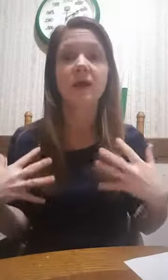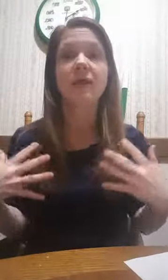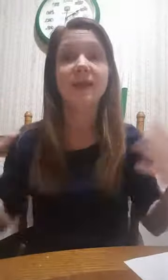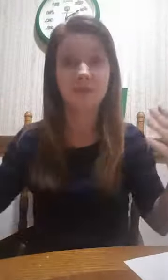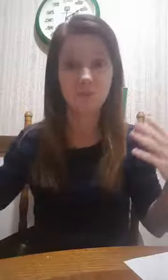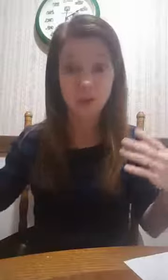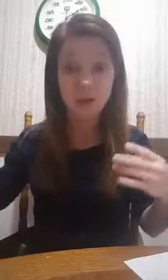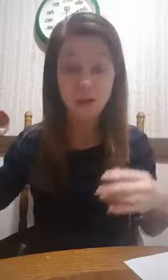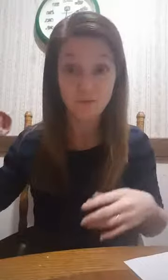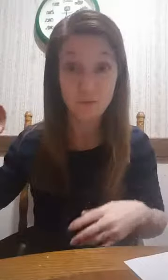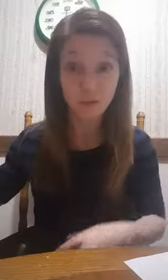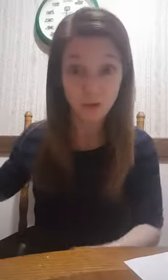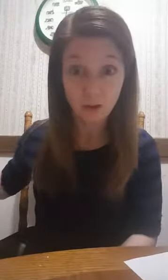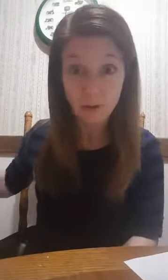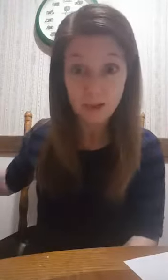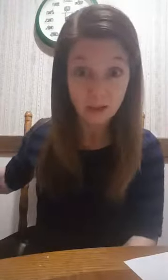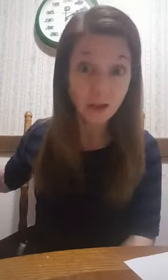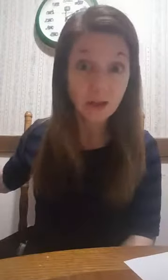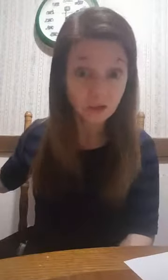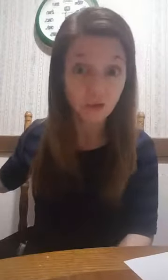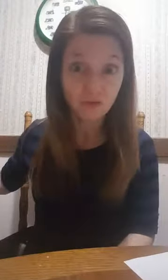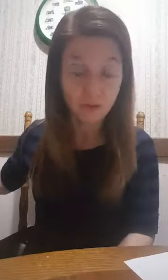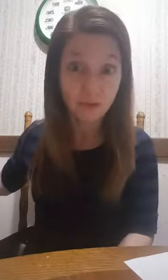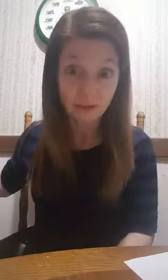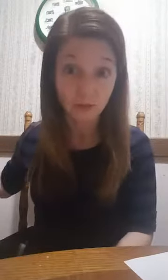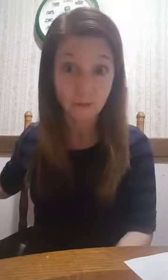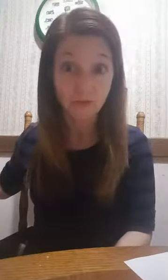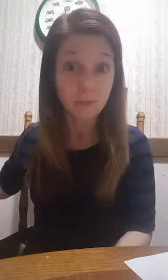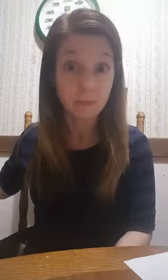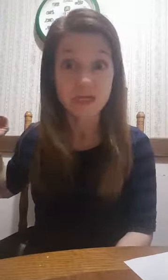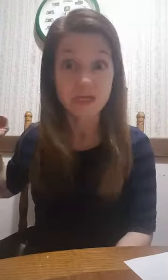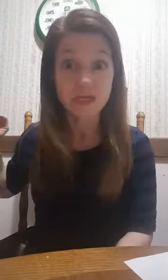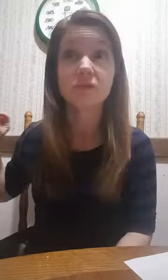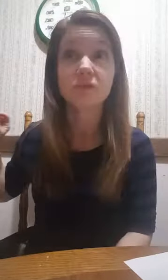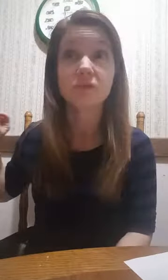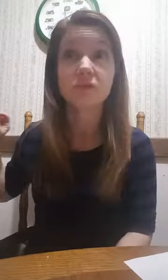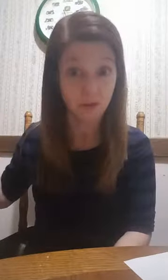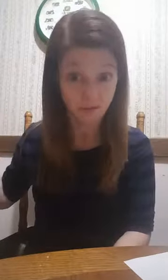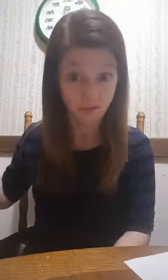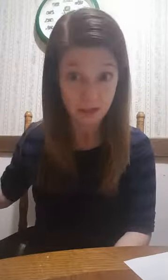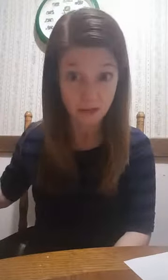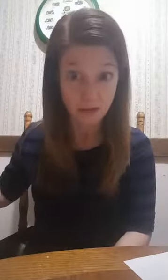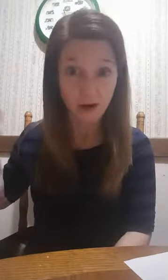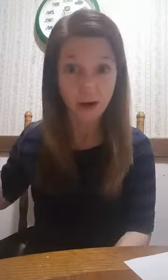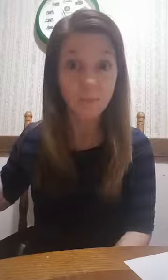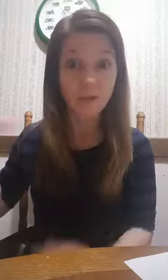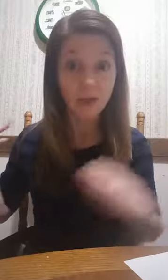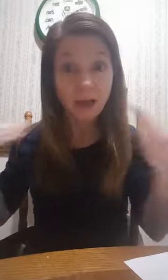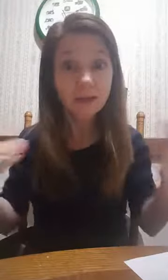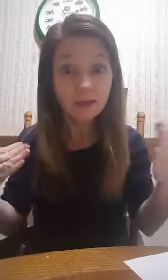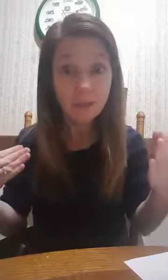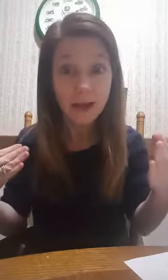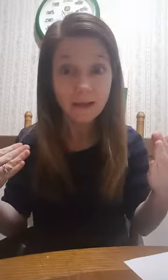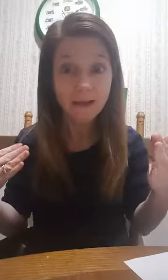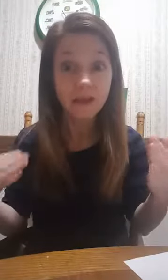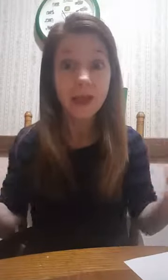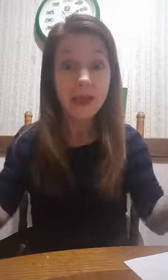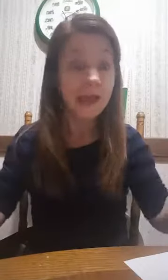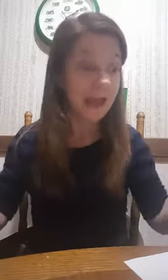like in the morning, if he wants to get on my bad side, he turns on the lights in our bedroom and I'm not absolutely insane. All right. Because I can see through my eyelids. And I